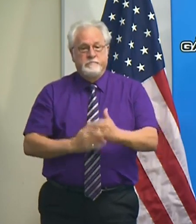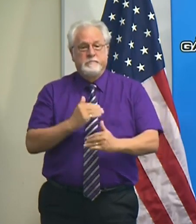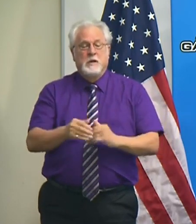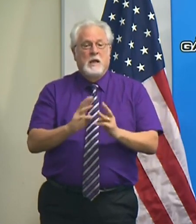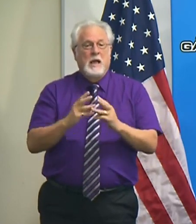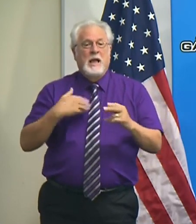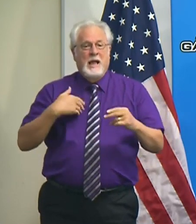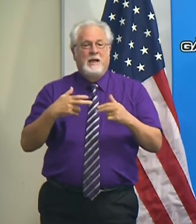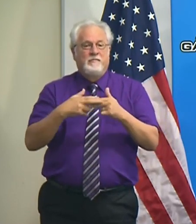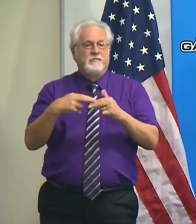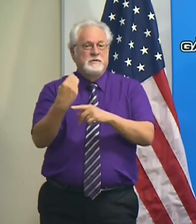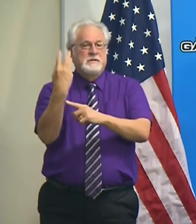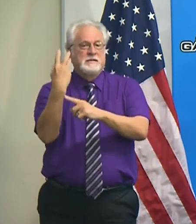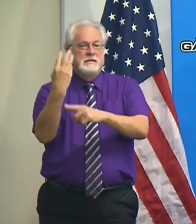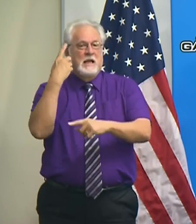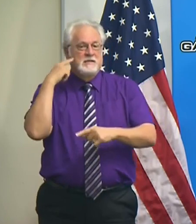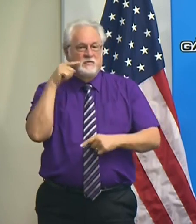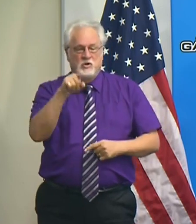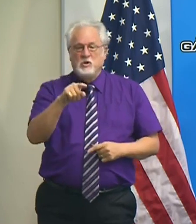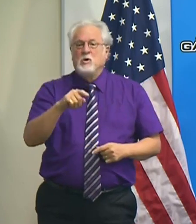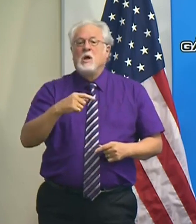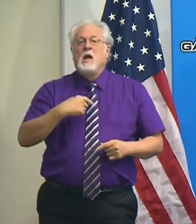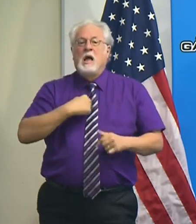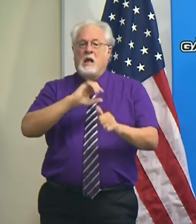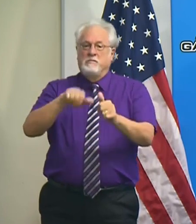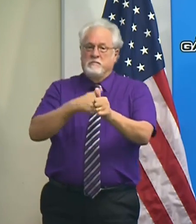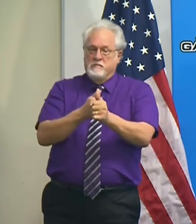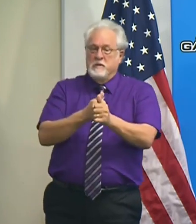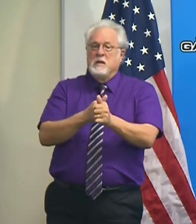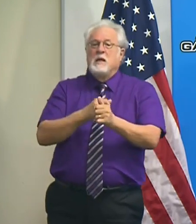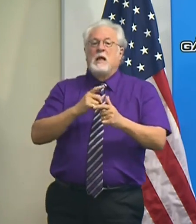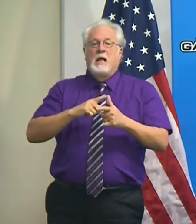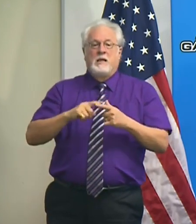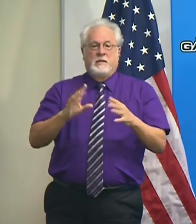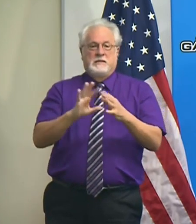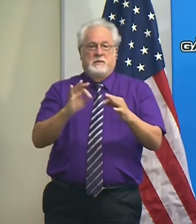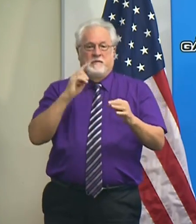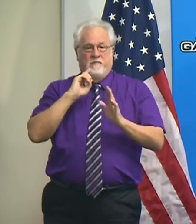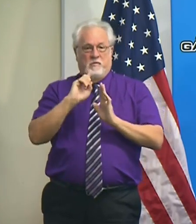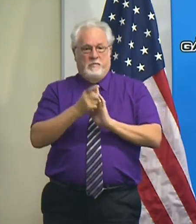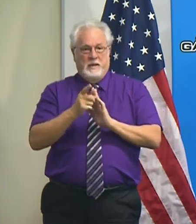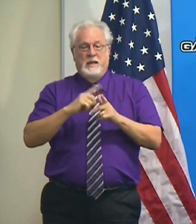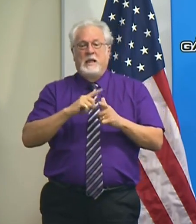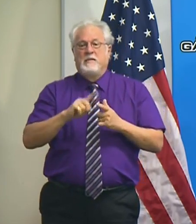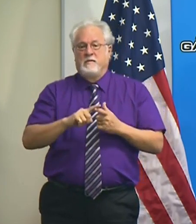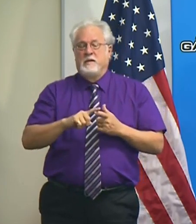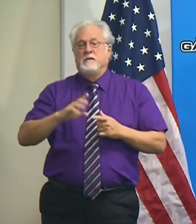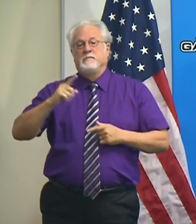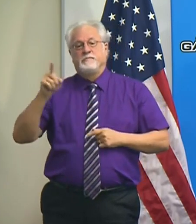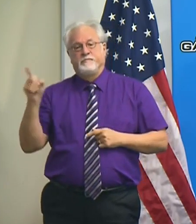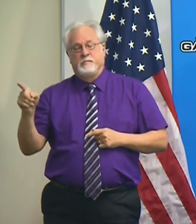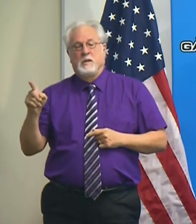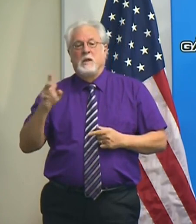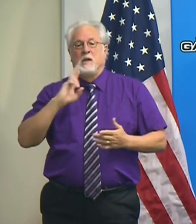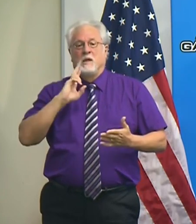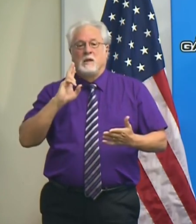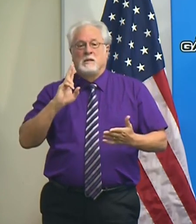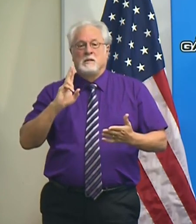He's got some slides for you. I'll come back on the backside of that, uh, and speak for a bit and then we'll have, uh,